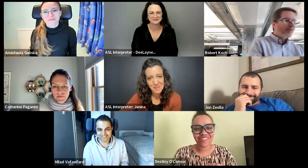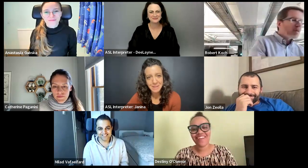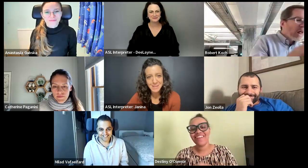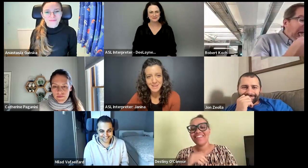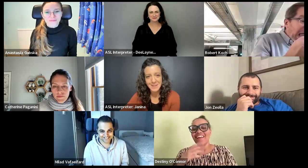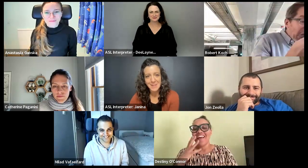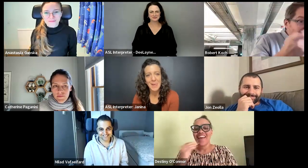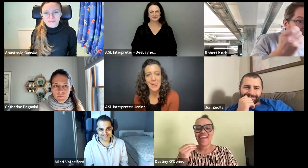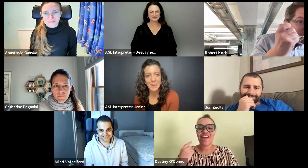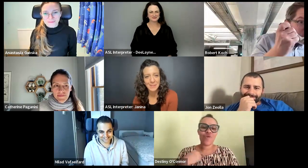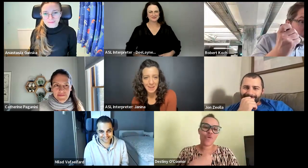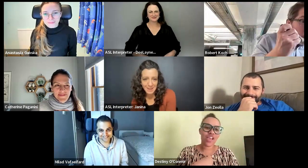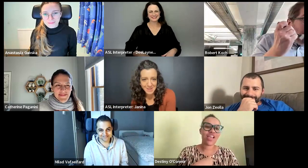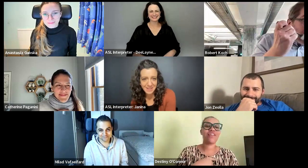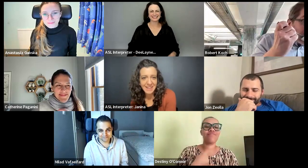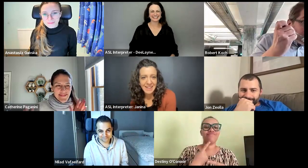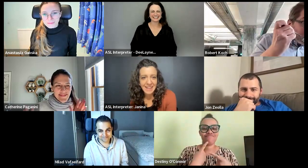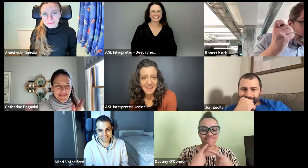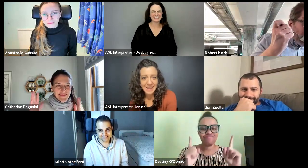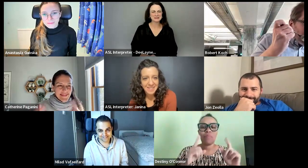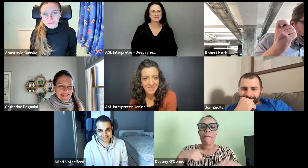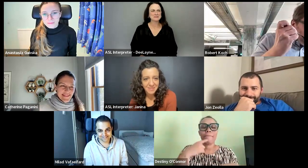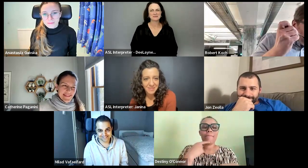And everybody's hearing. Thank you.